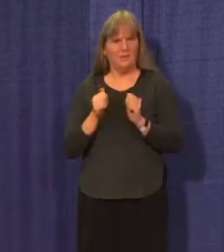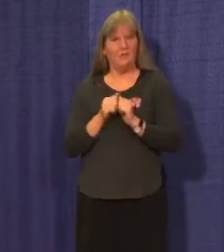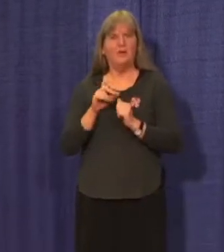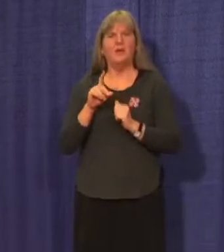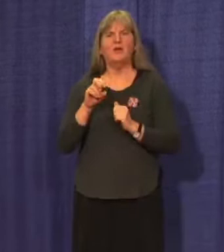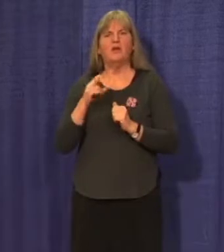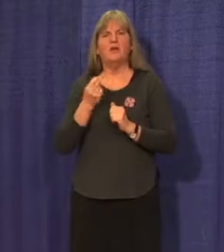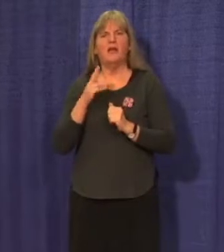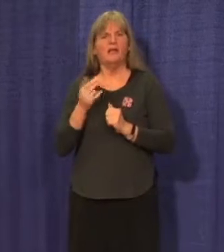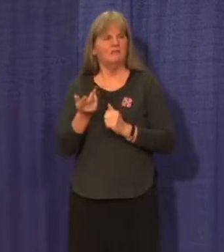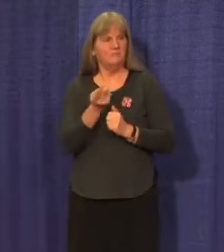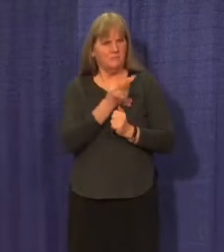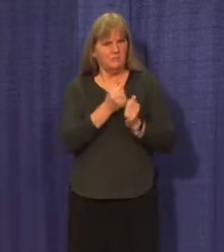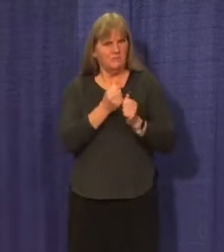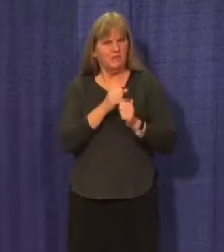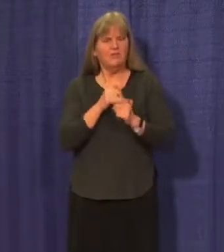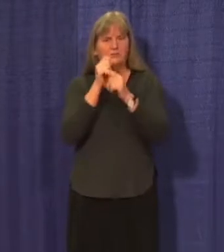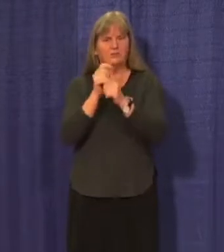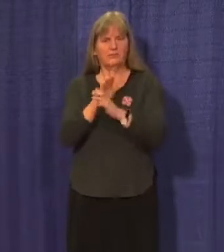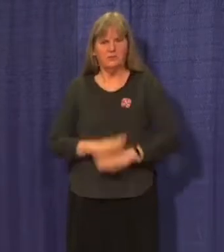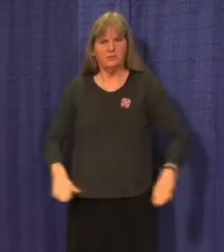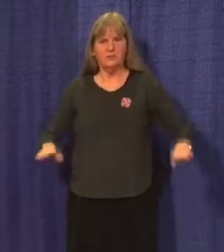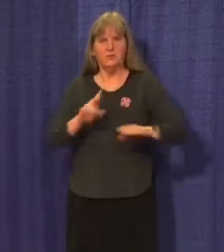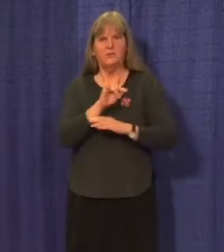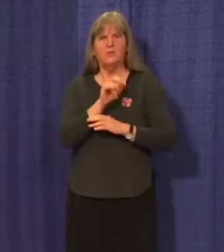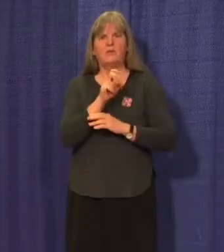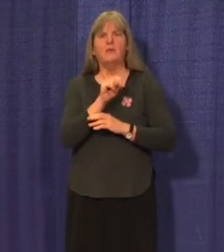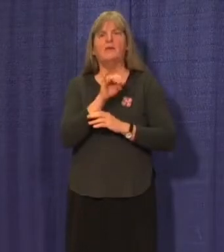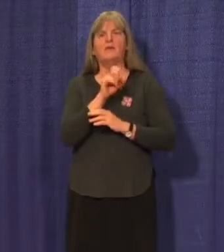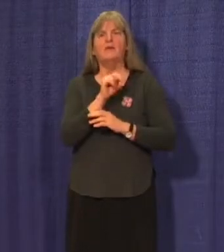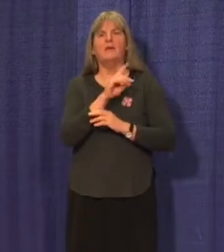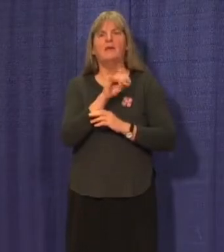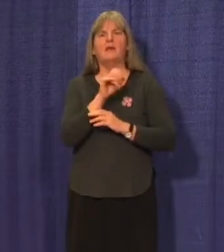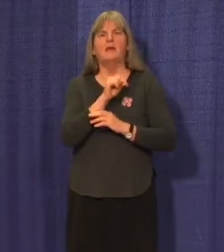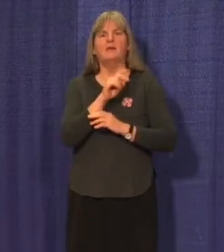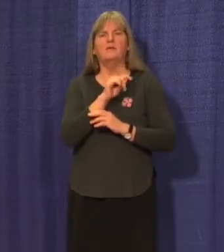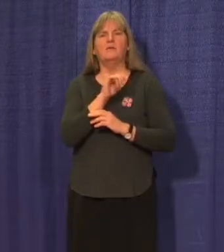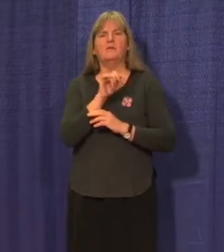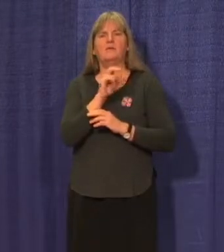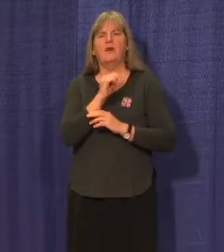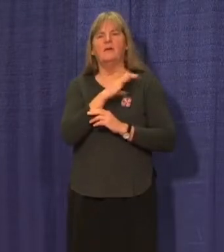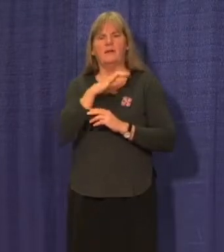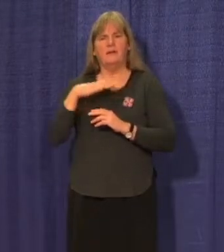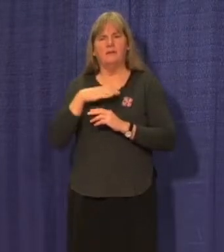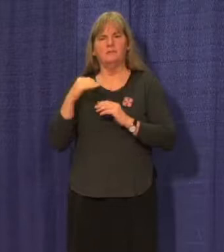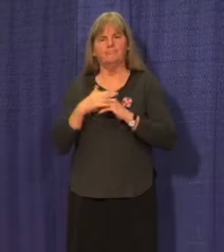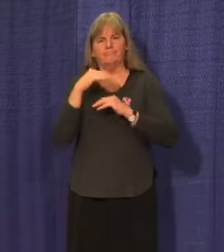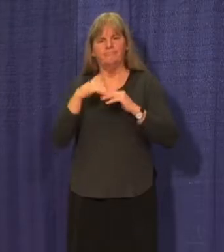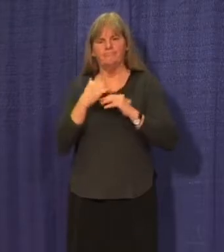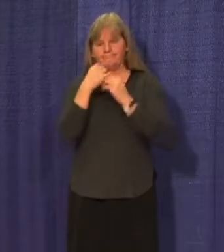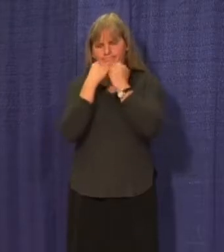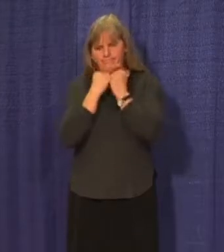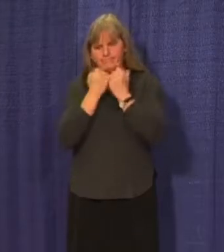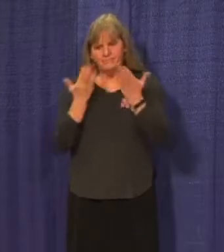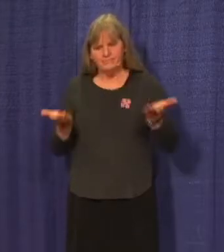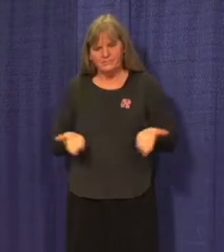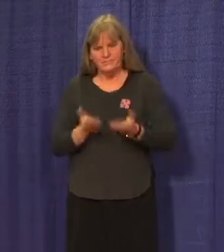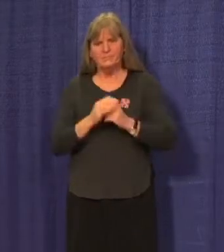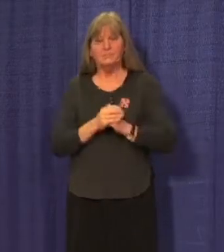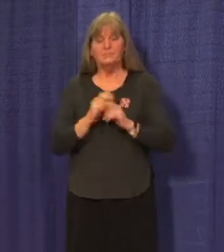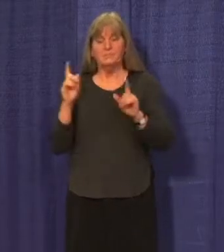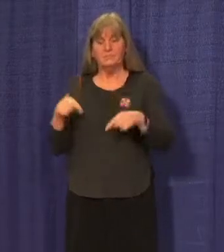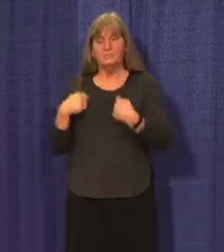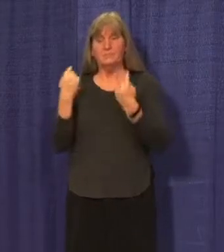with Dr. Hanley on the traditional territory of the Kwanlandan First Nation and the Ta'an Kwechun Council. We currently